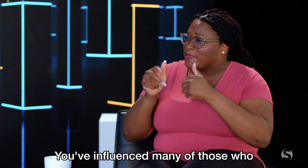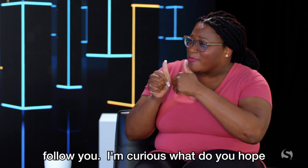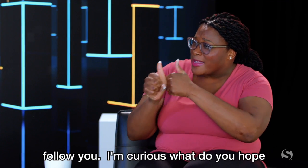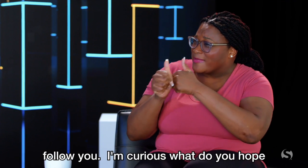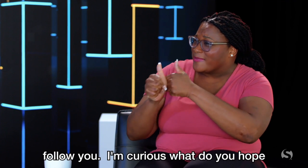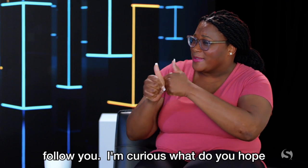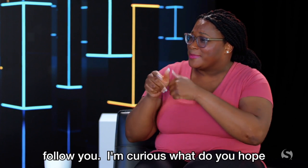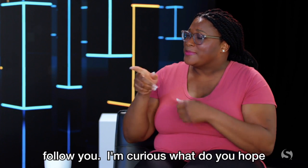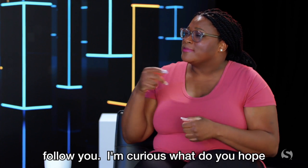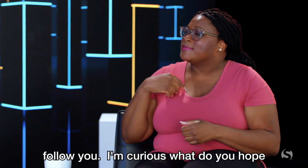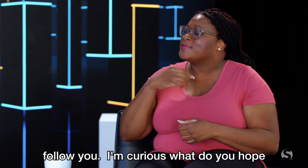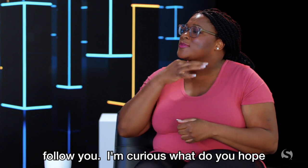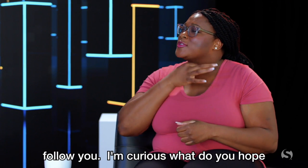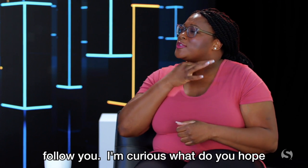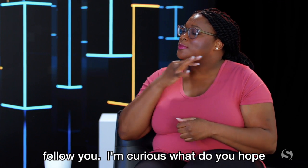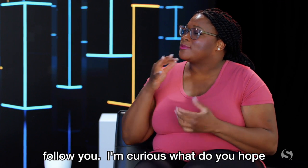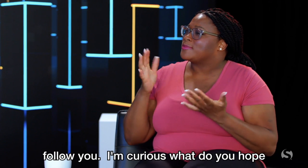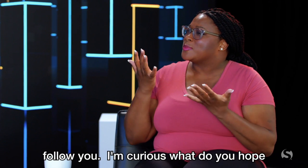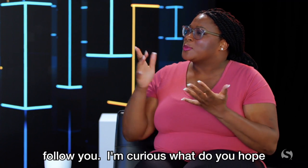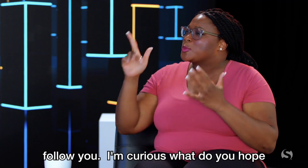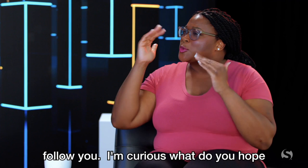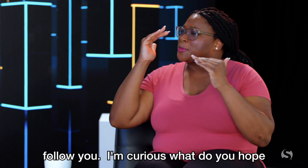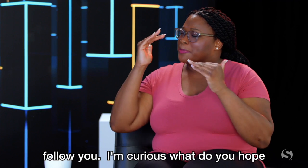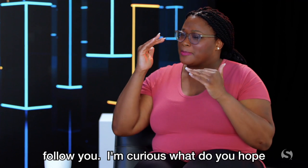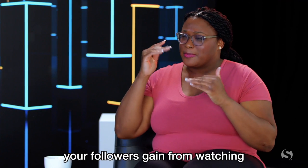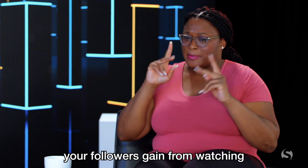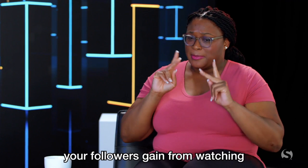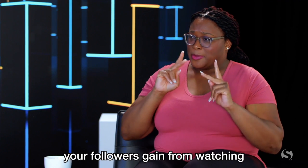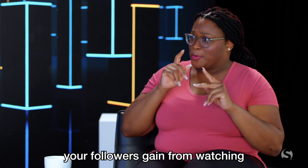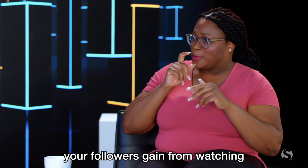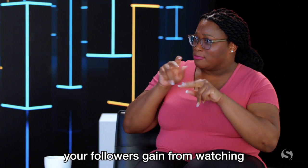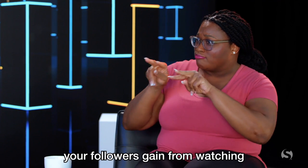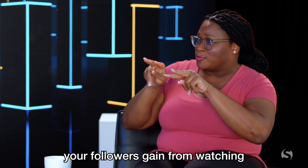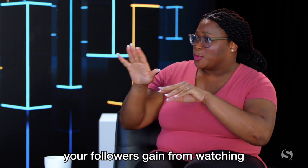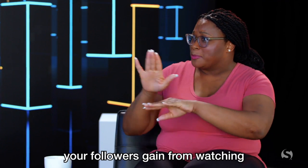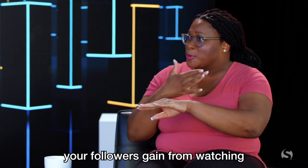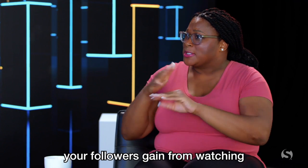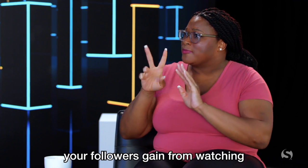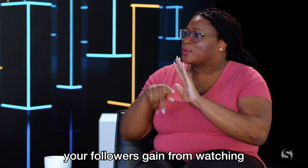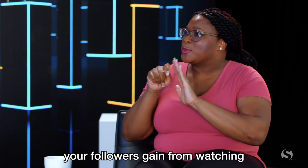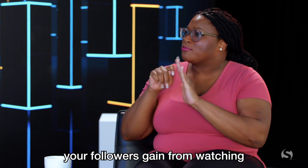You've influenced many of those who follow you. I'm curious, what do you hope your followers gain from watching your videos?